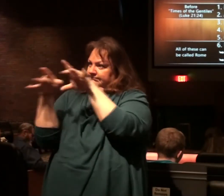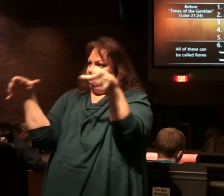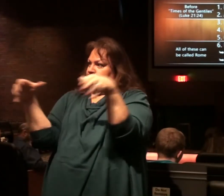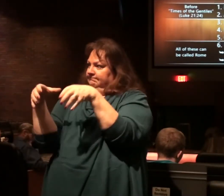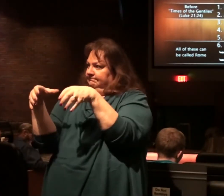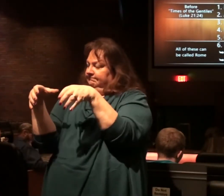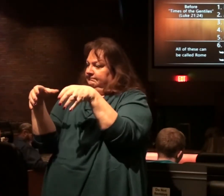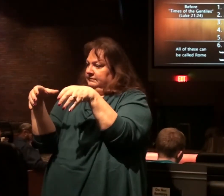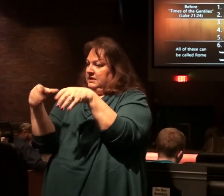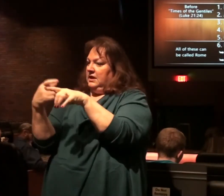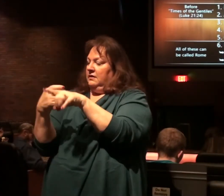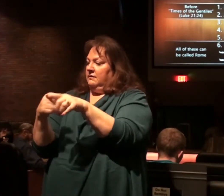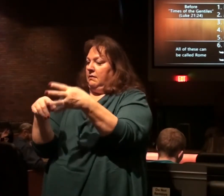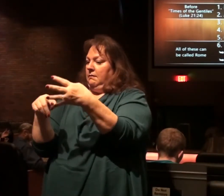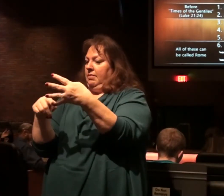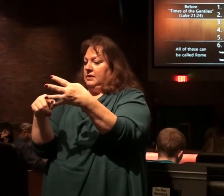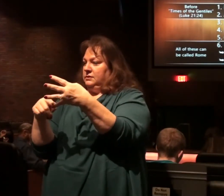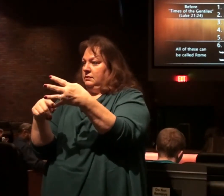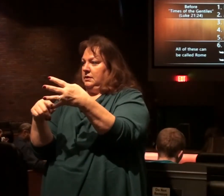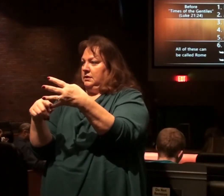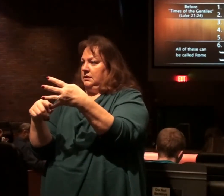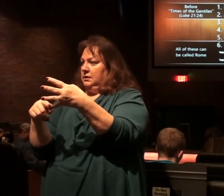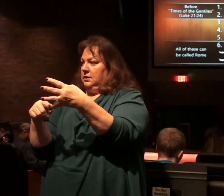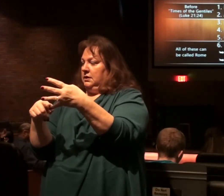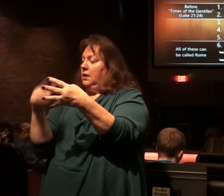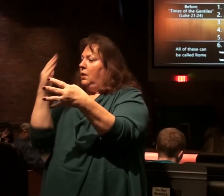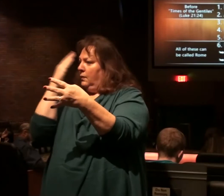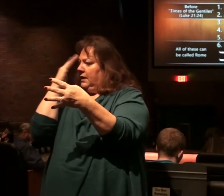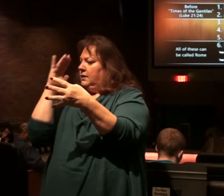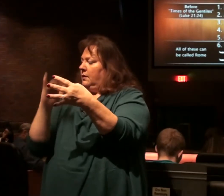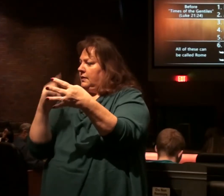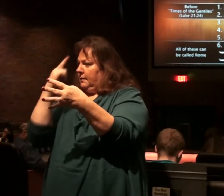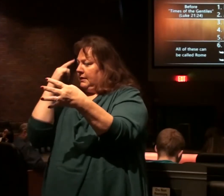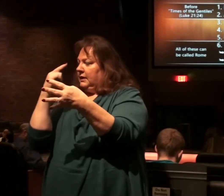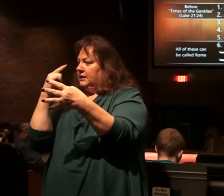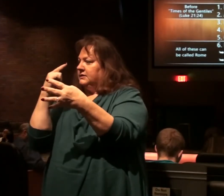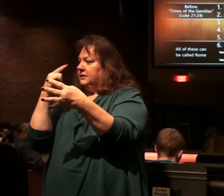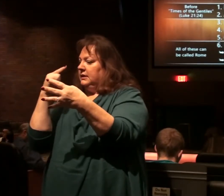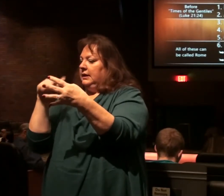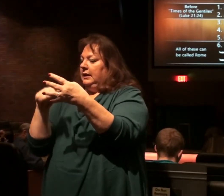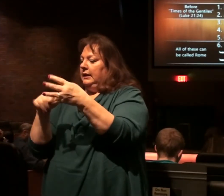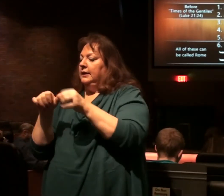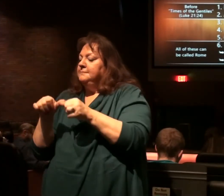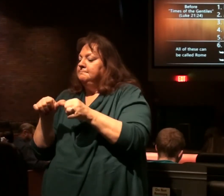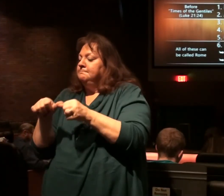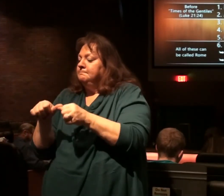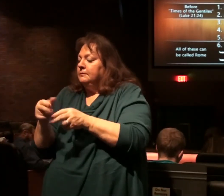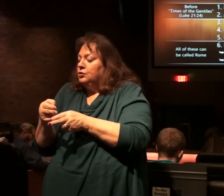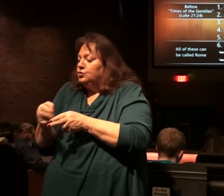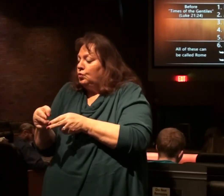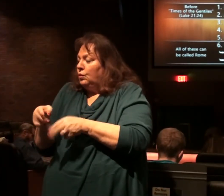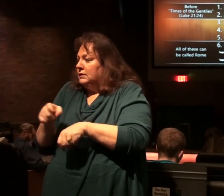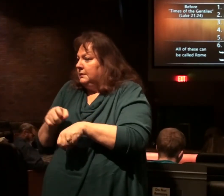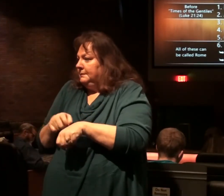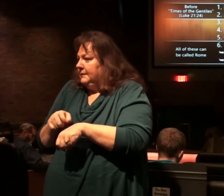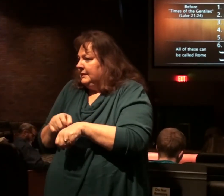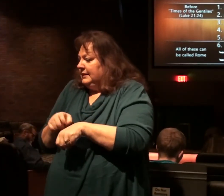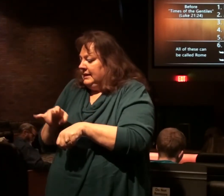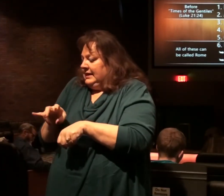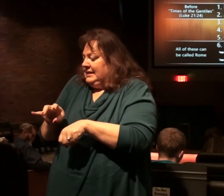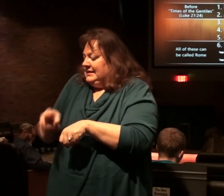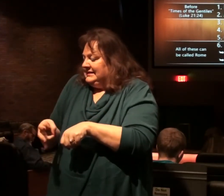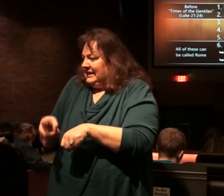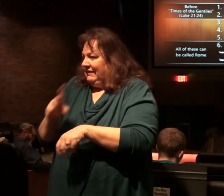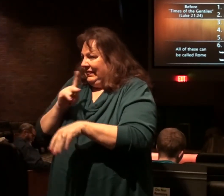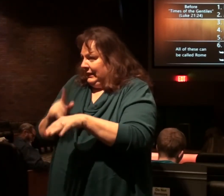that come out of that fourth one. We know that because when he comes, he must remain a little while. That seventh